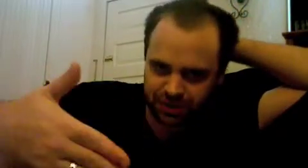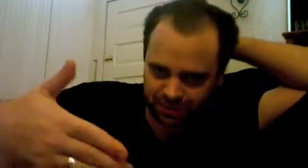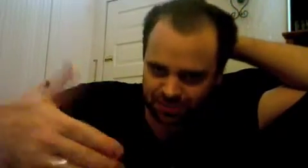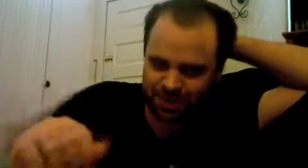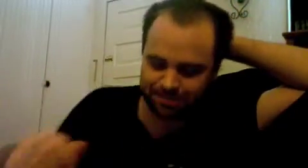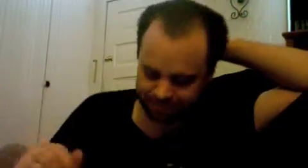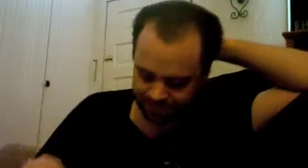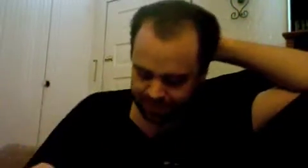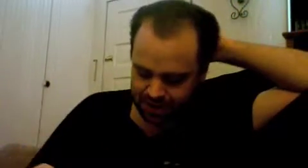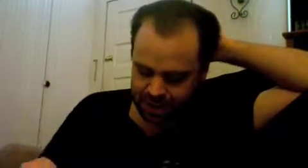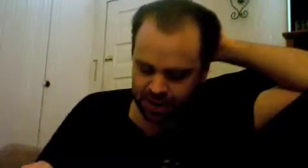right